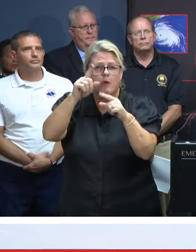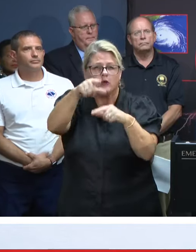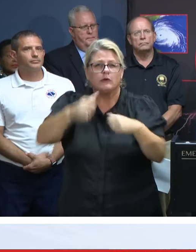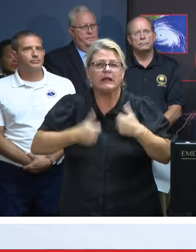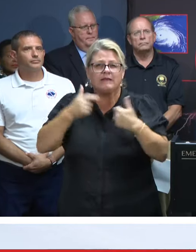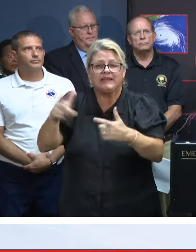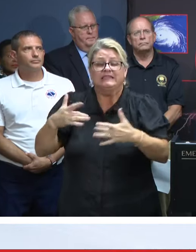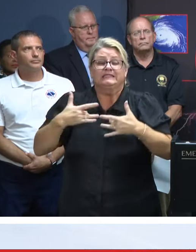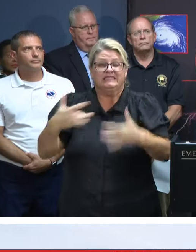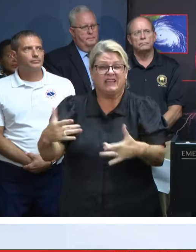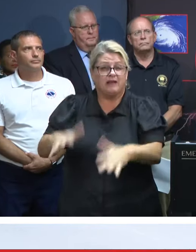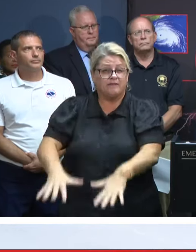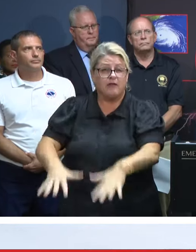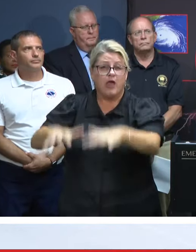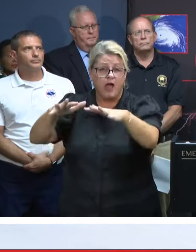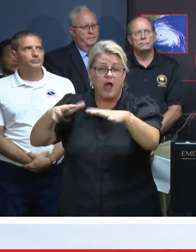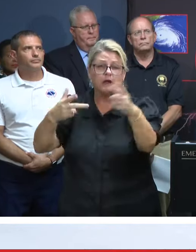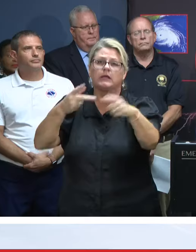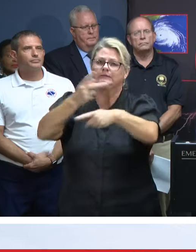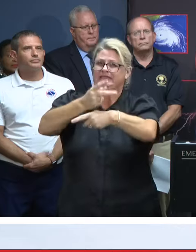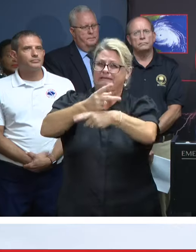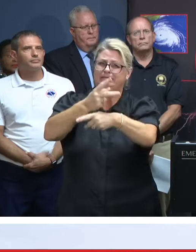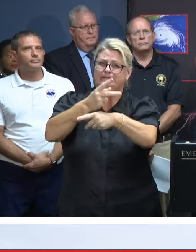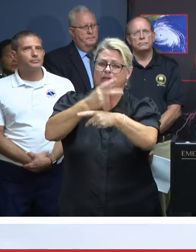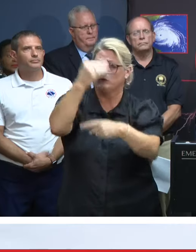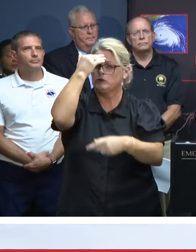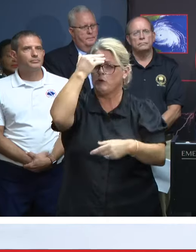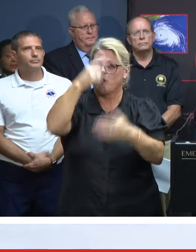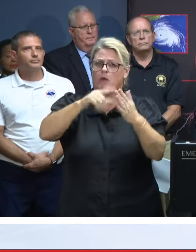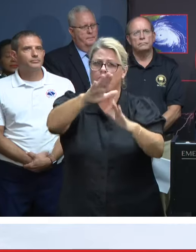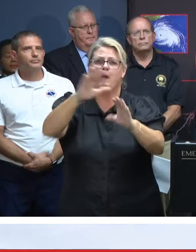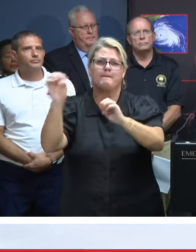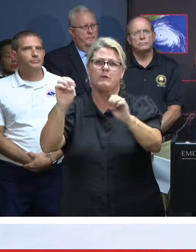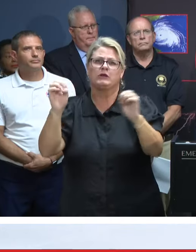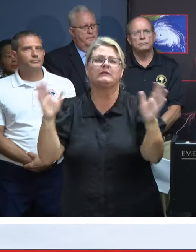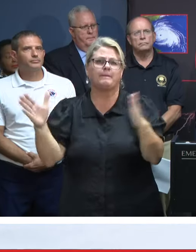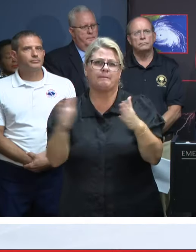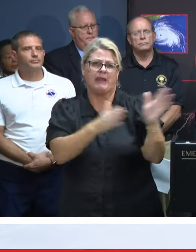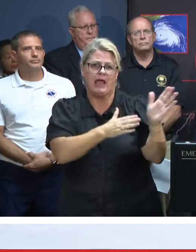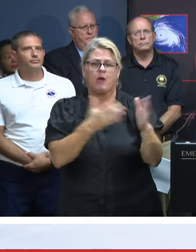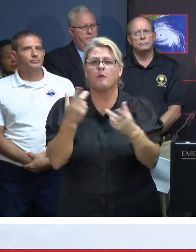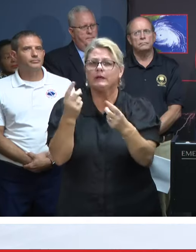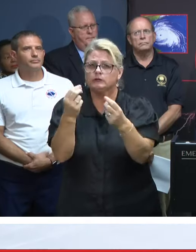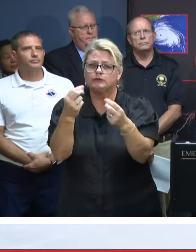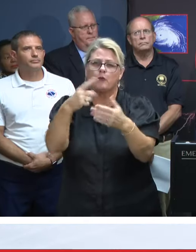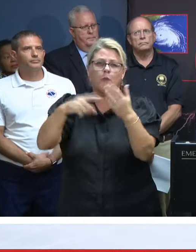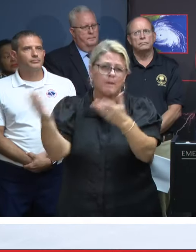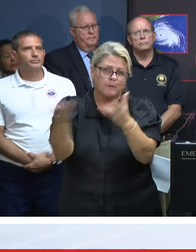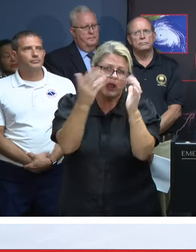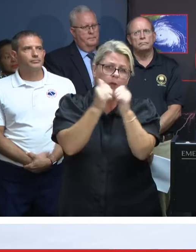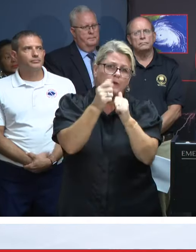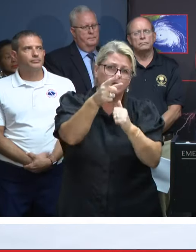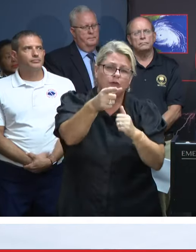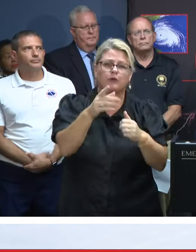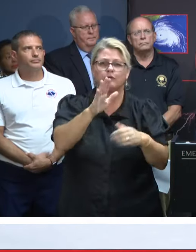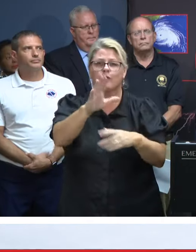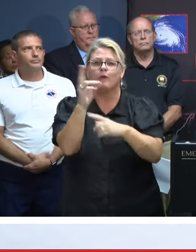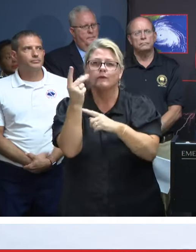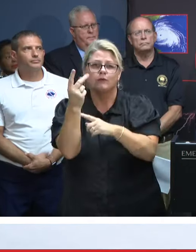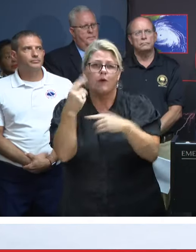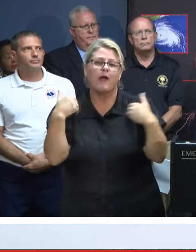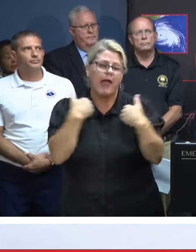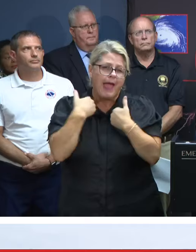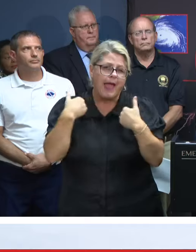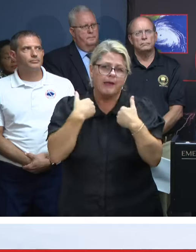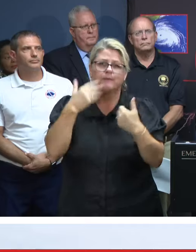floods, be sure to know what your emergency plan is, what you need to take with you, what you could do with your pets, what you need to